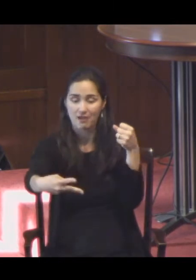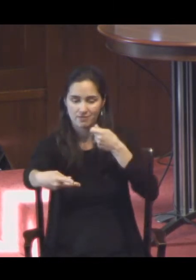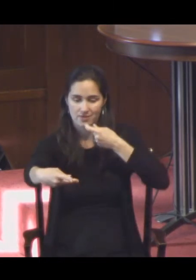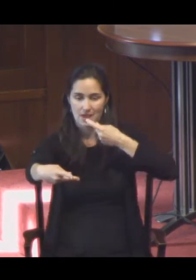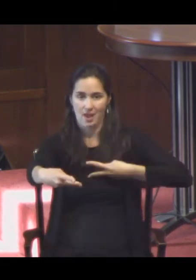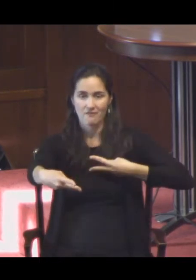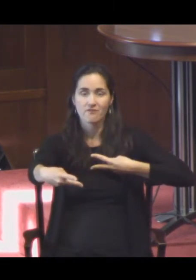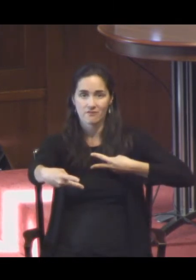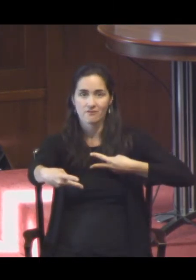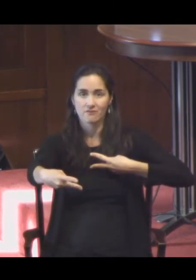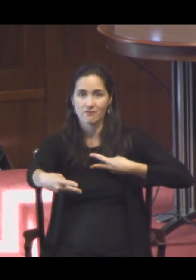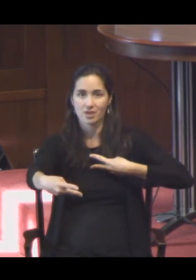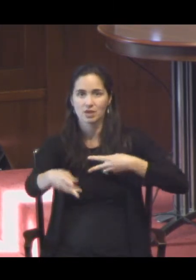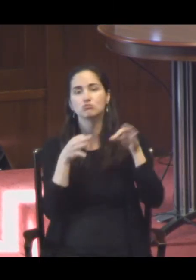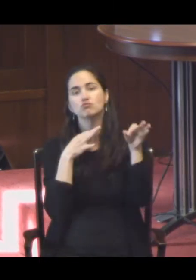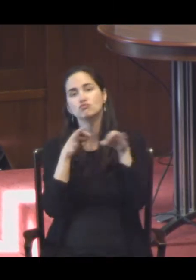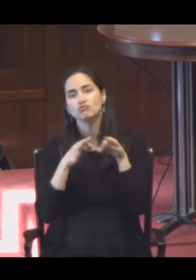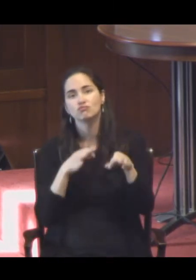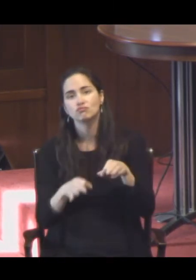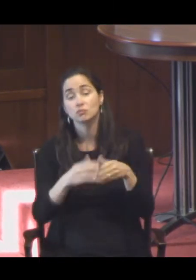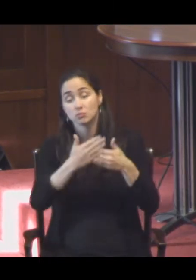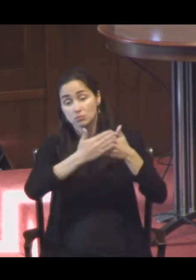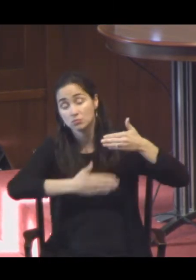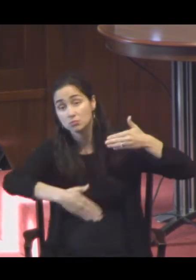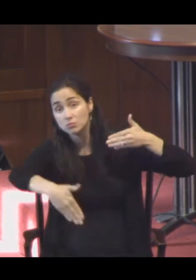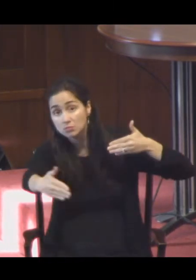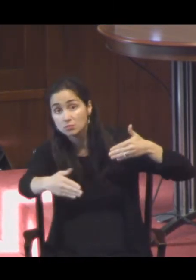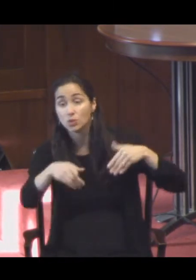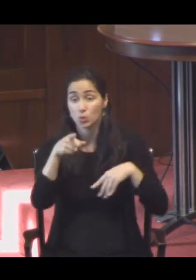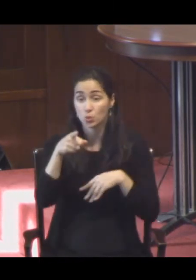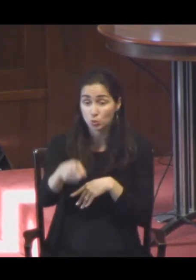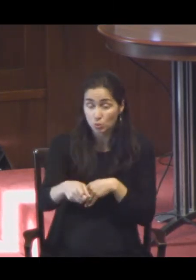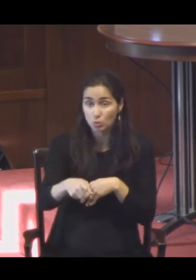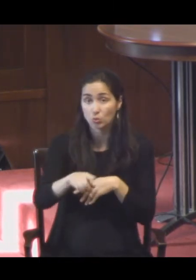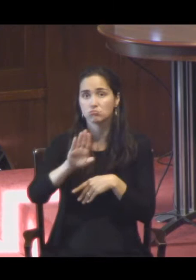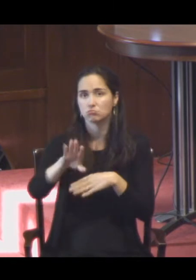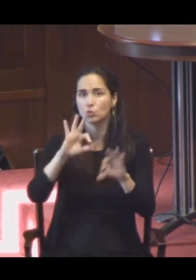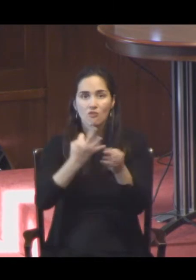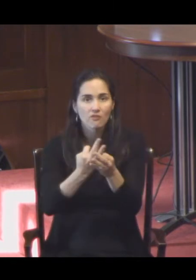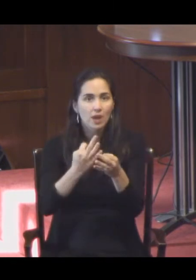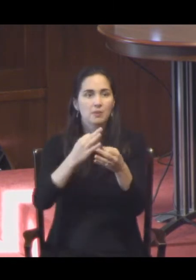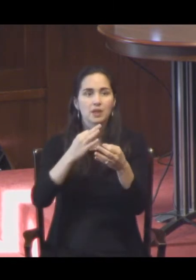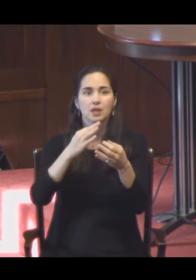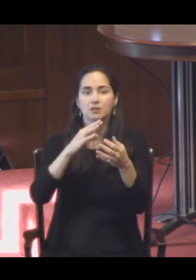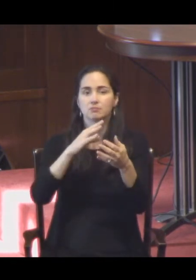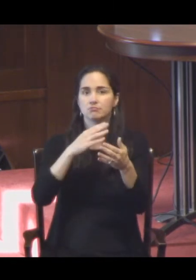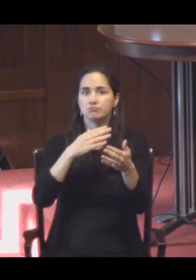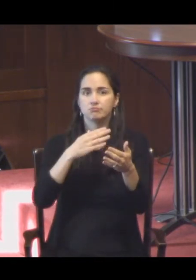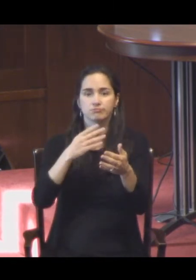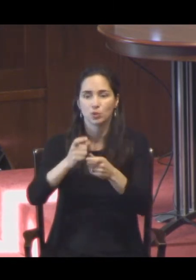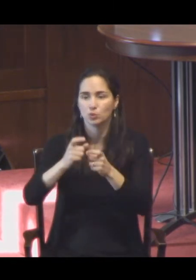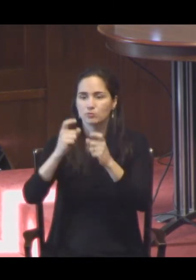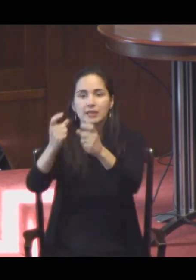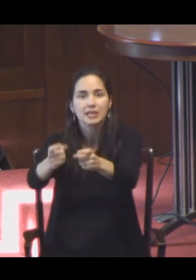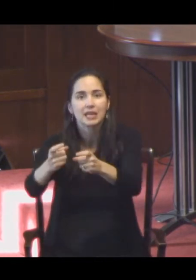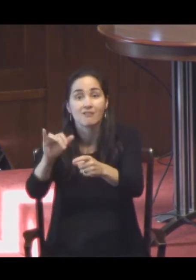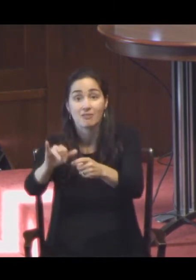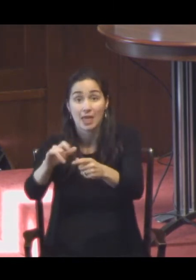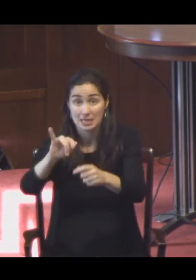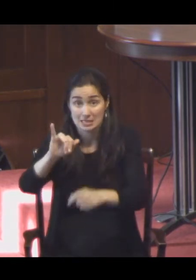say to them something like this, henceforth, you and anyone with whom you share this piece of tile is welcome in my home,